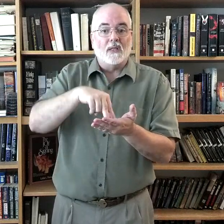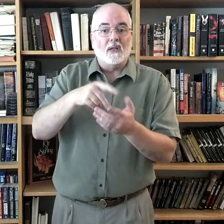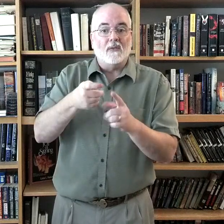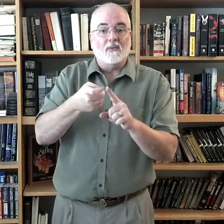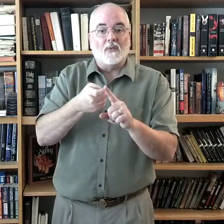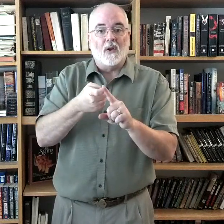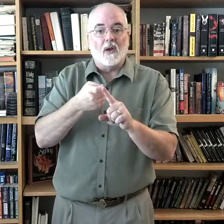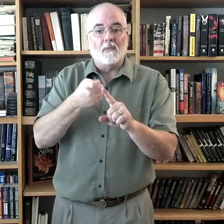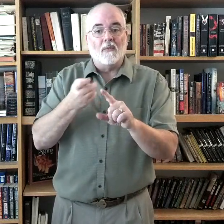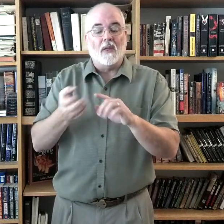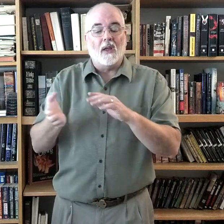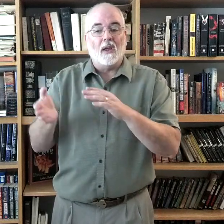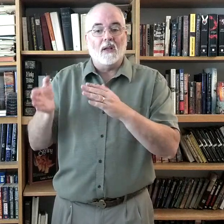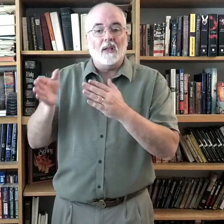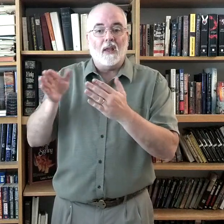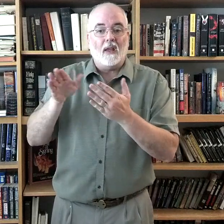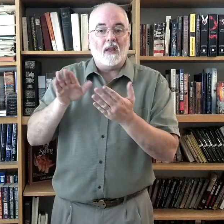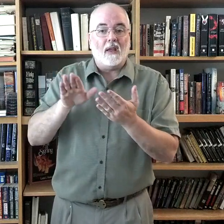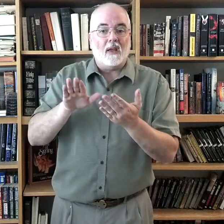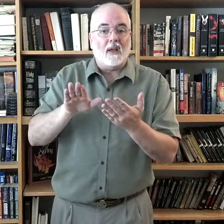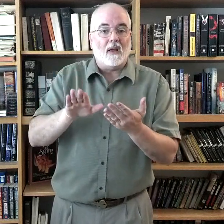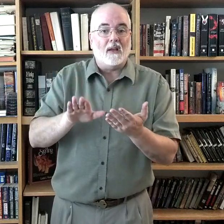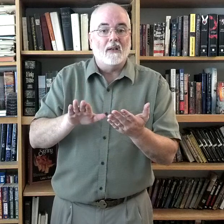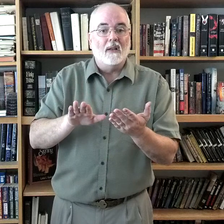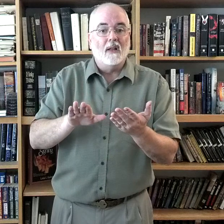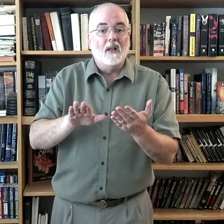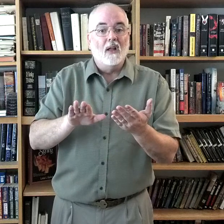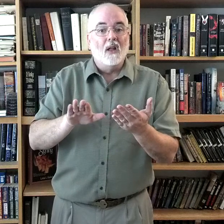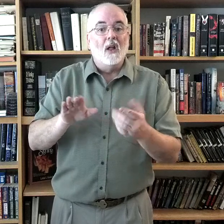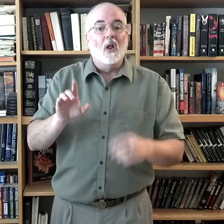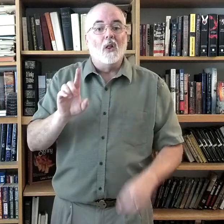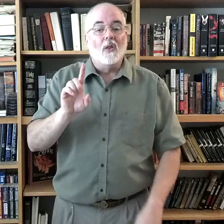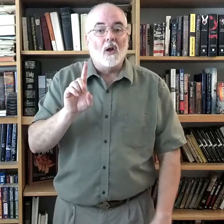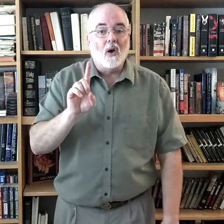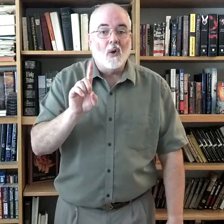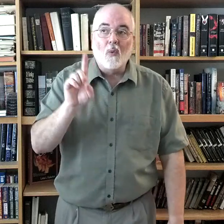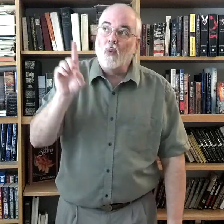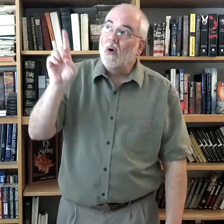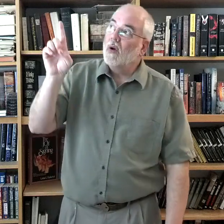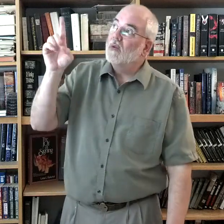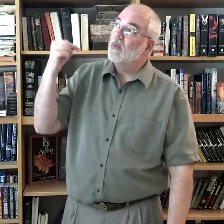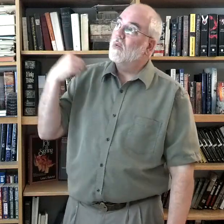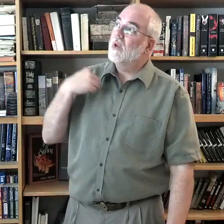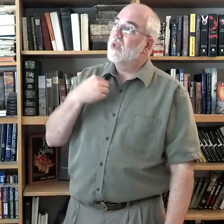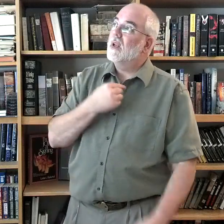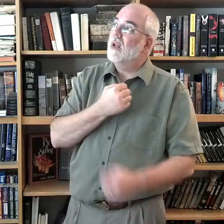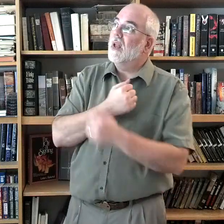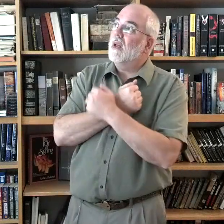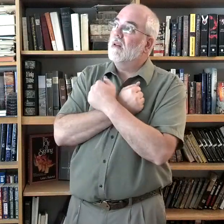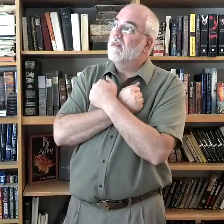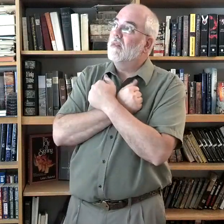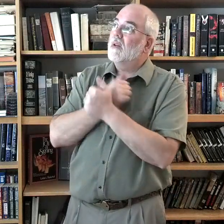from the dead. The one we love the